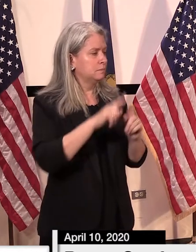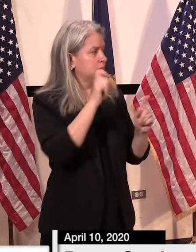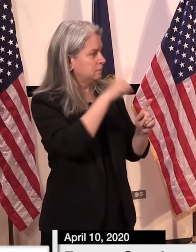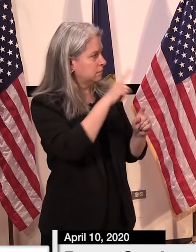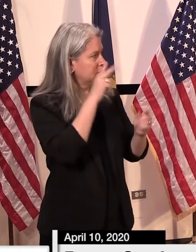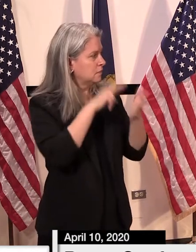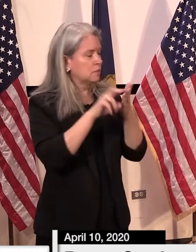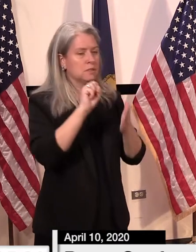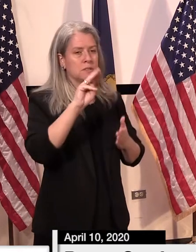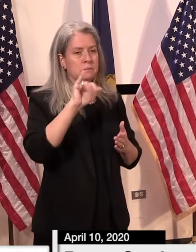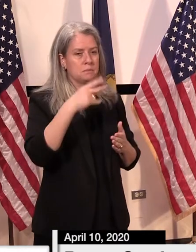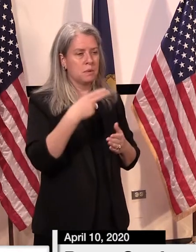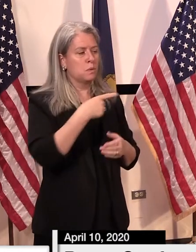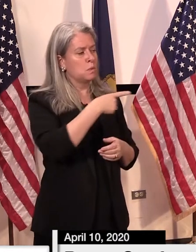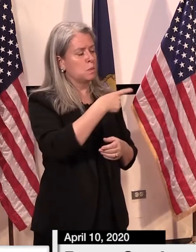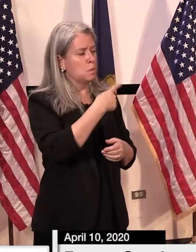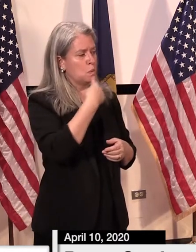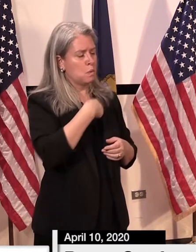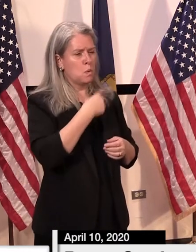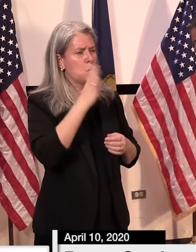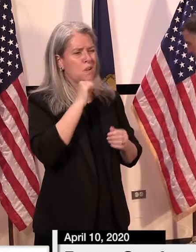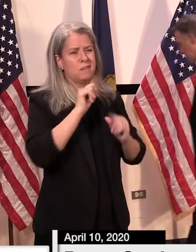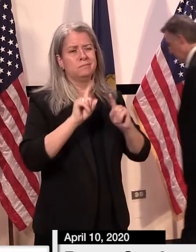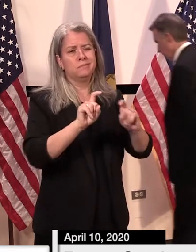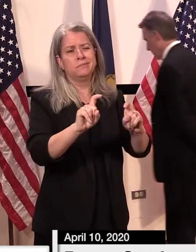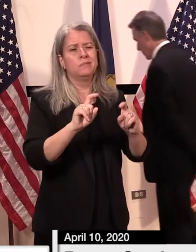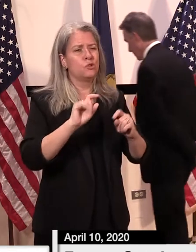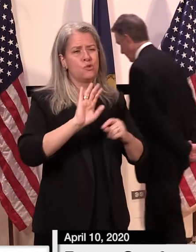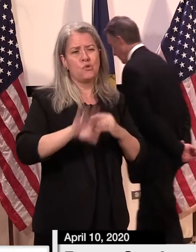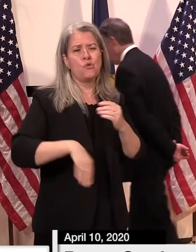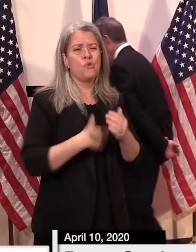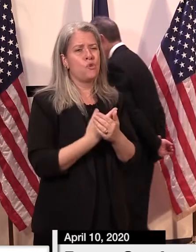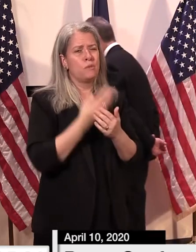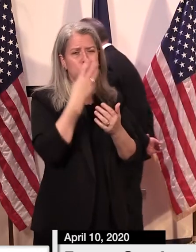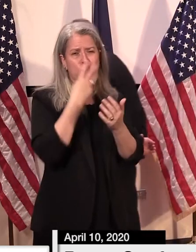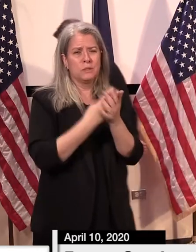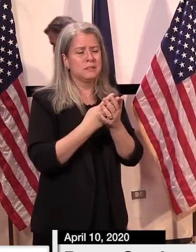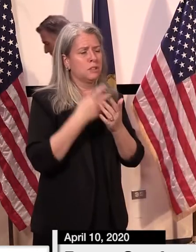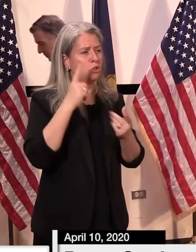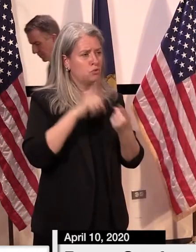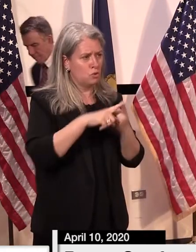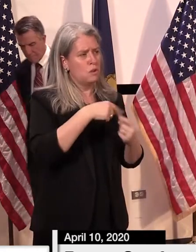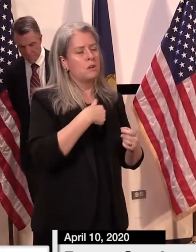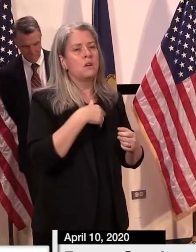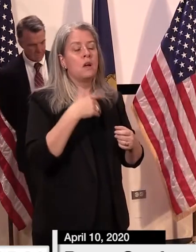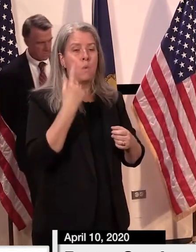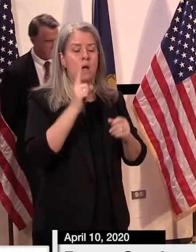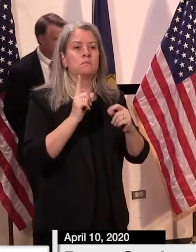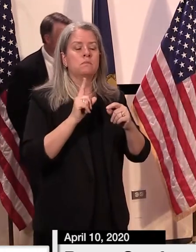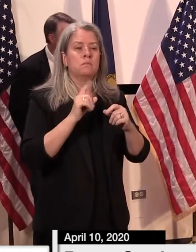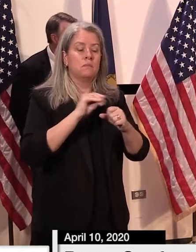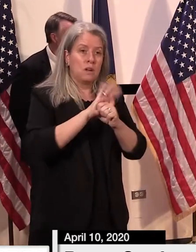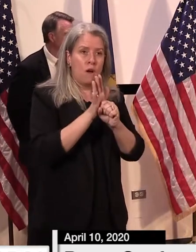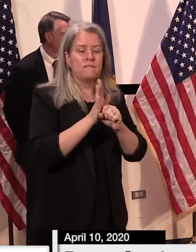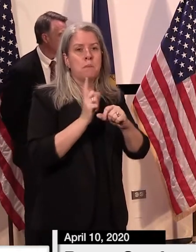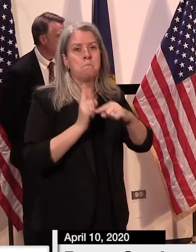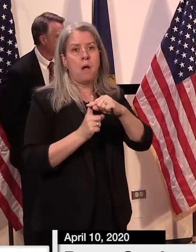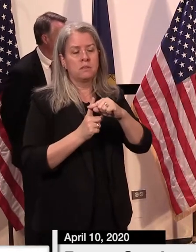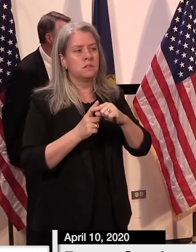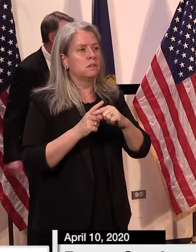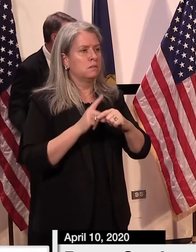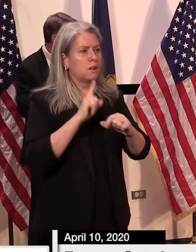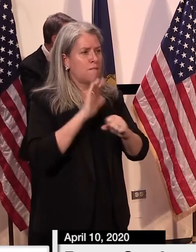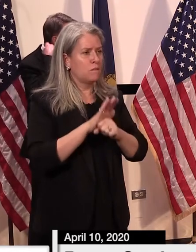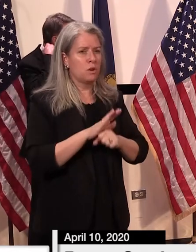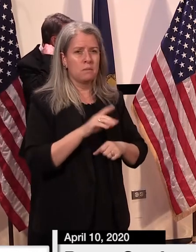and there's we're going to hold off on universal testing and correctional facilities until you have a confirmed case by the time you had one confirmed